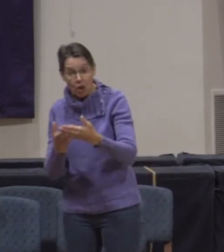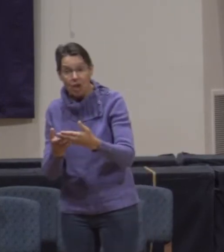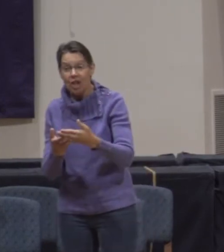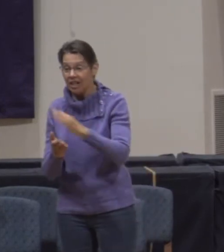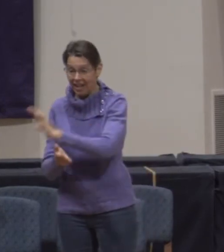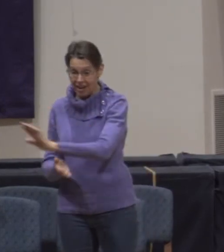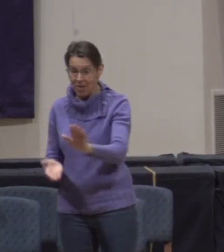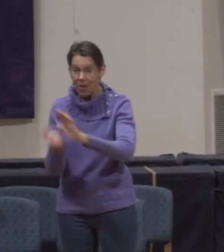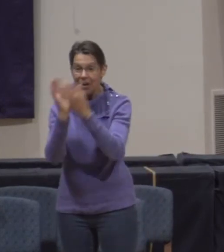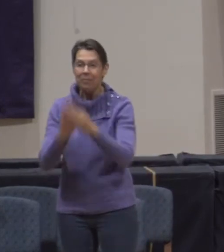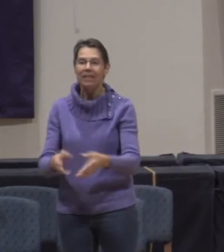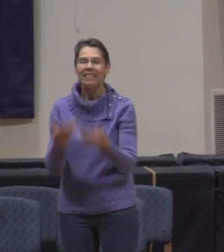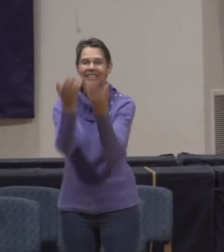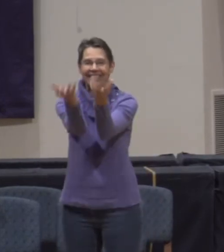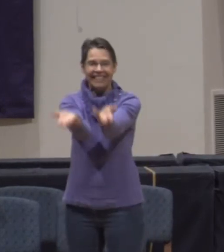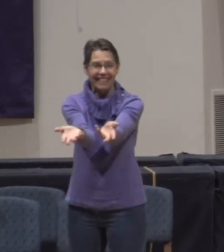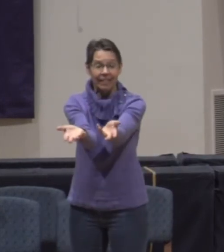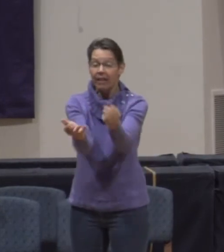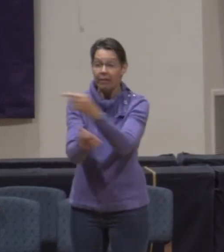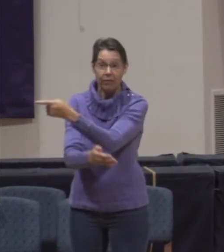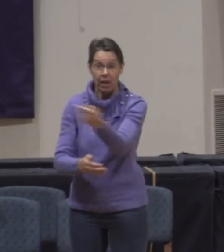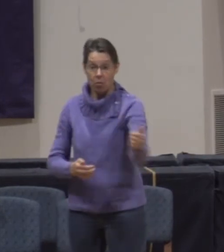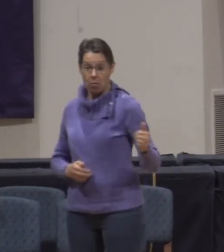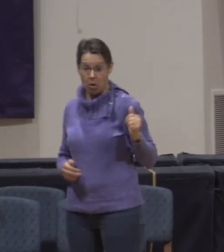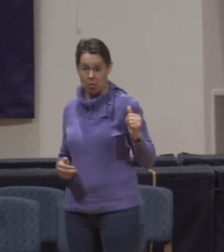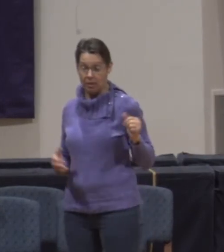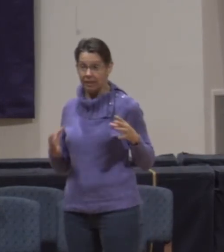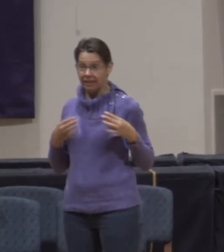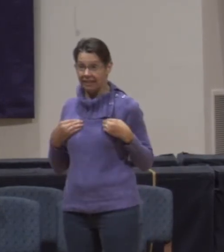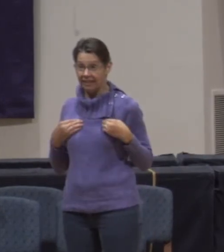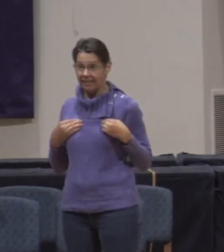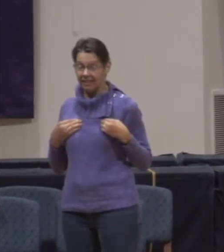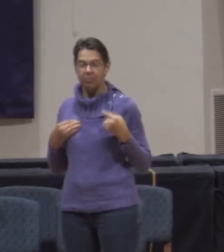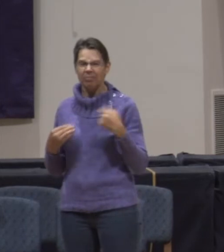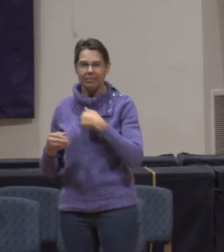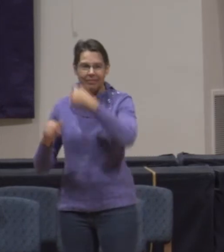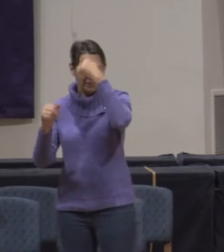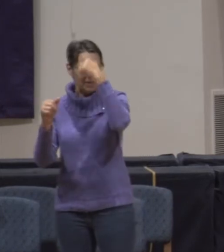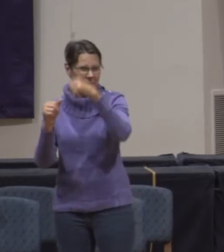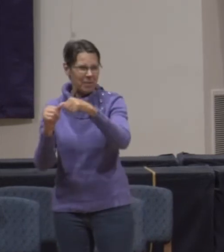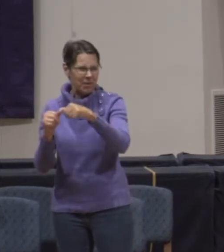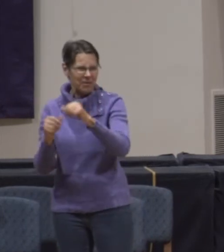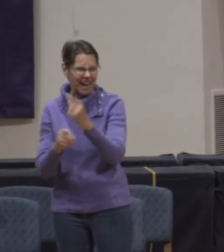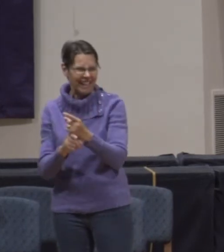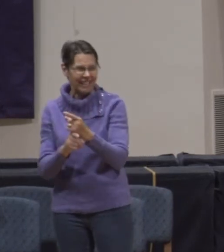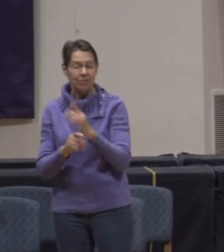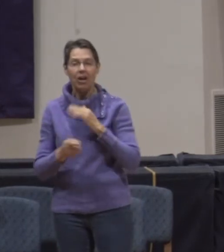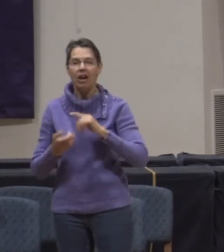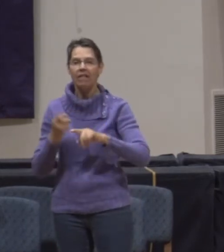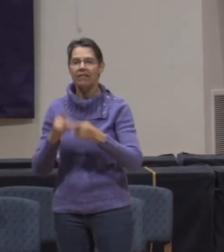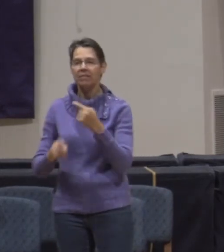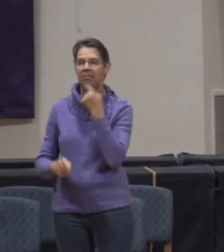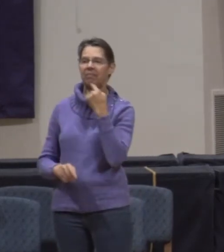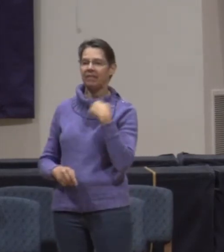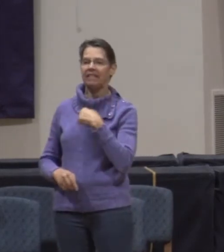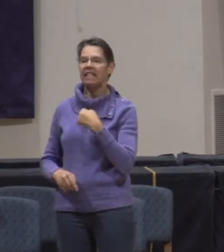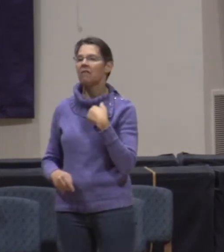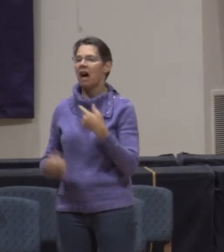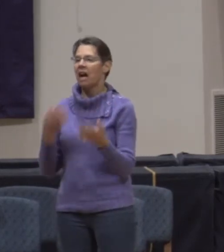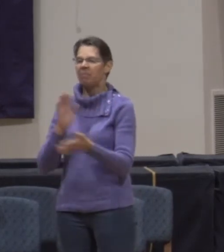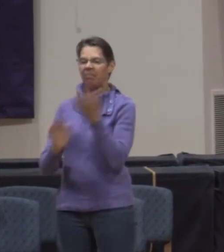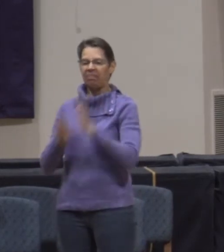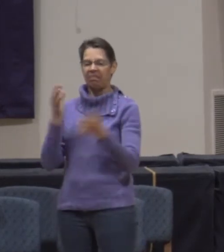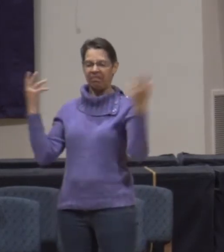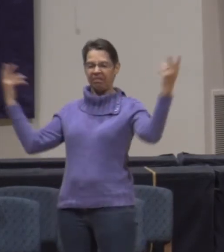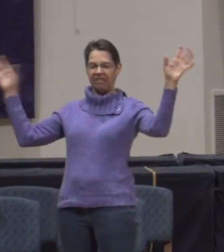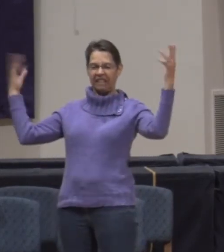upon them, if they don't receive you, and this is the part we all remember, right? When our friends disappoint us, we say, I'm shaking the dust